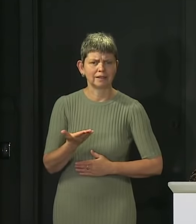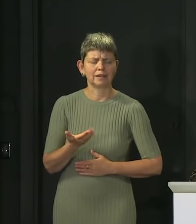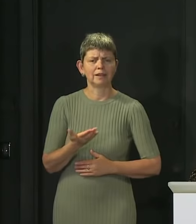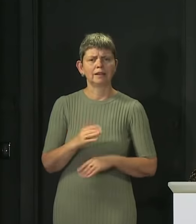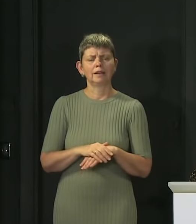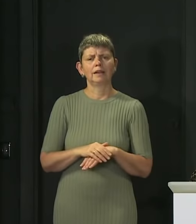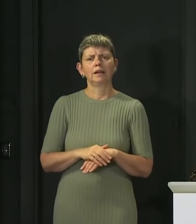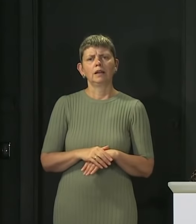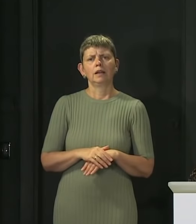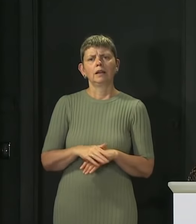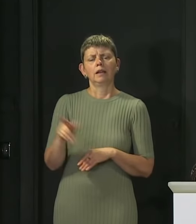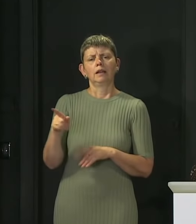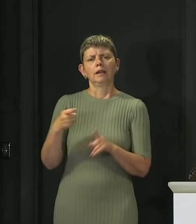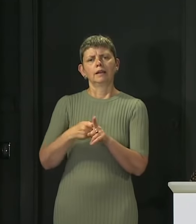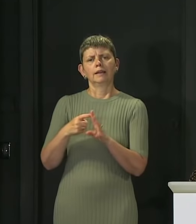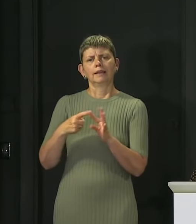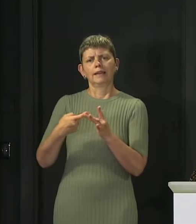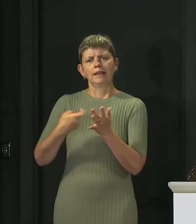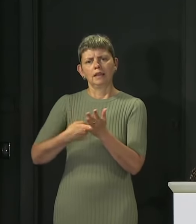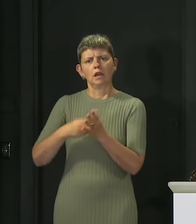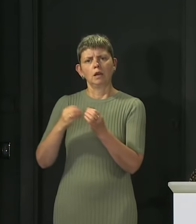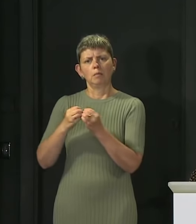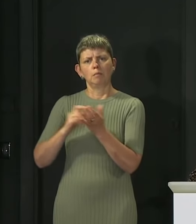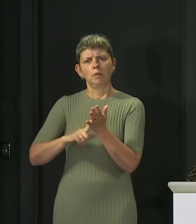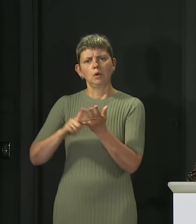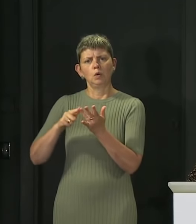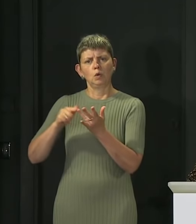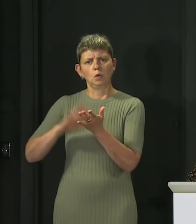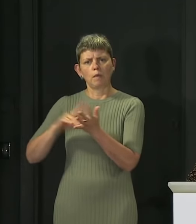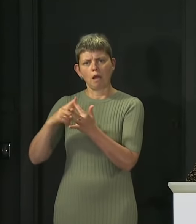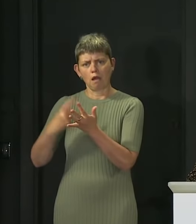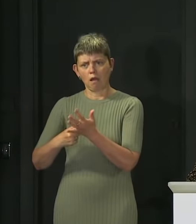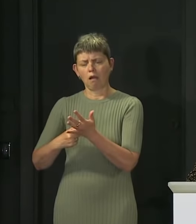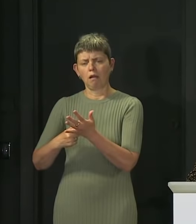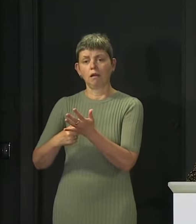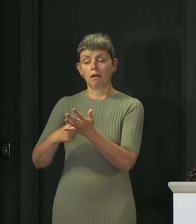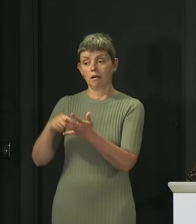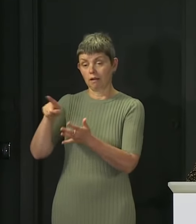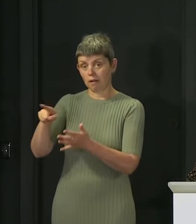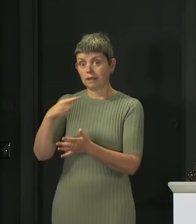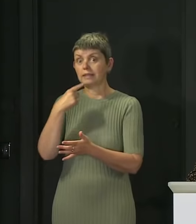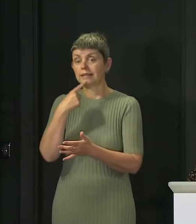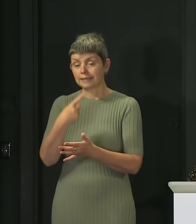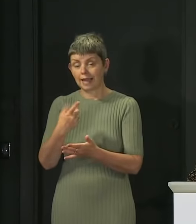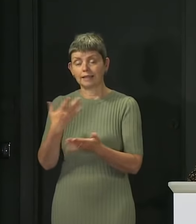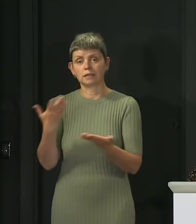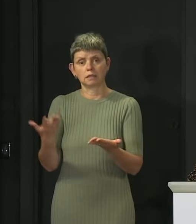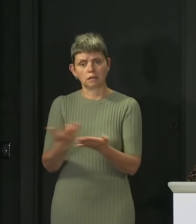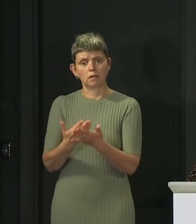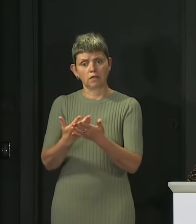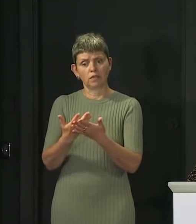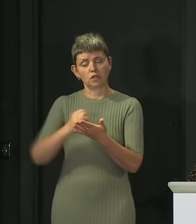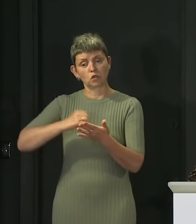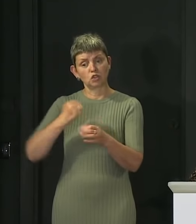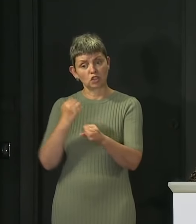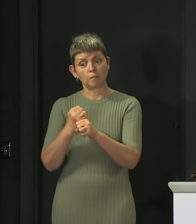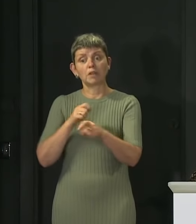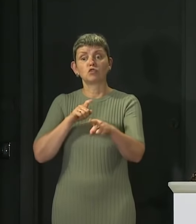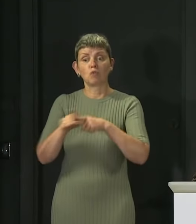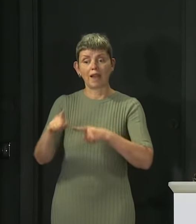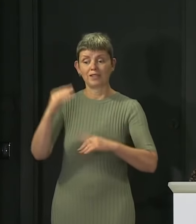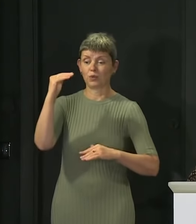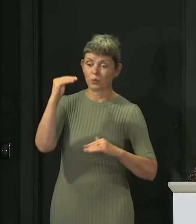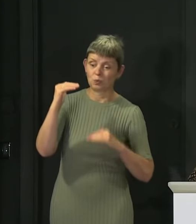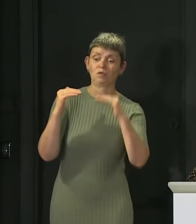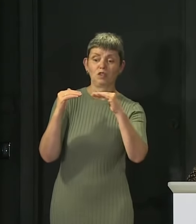Bloomer, the other day, talk about how much work the government was doing to try to overcome the attainment gap. But if